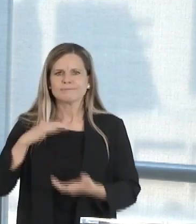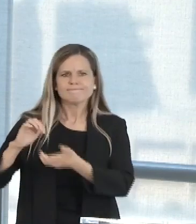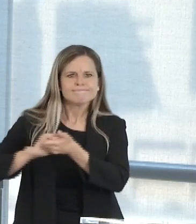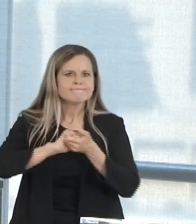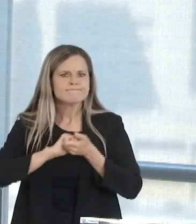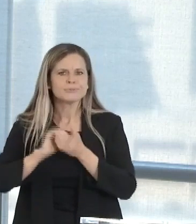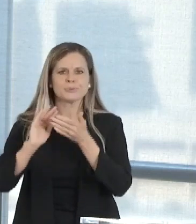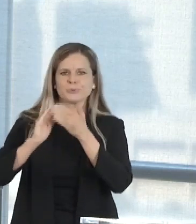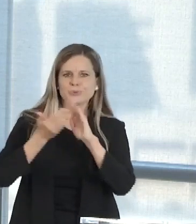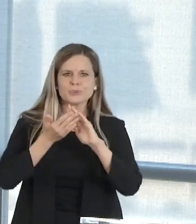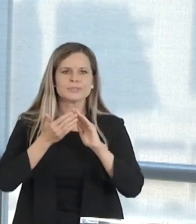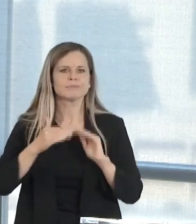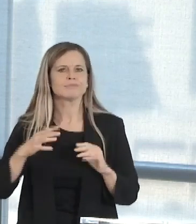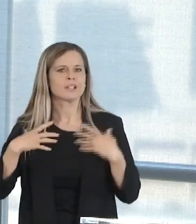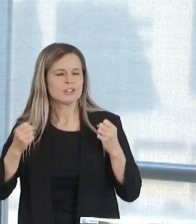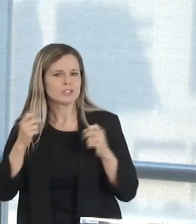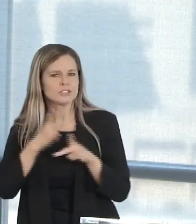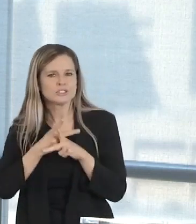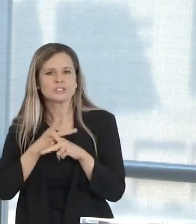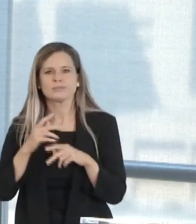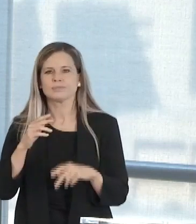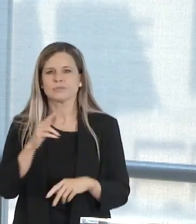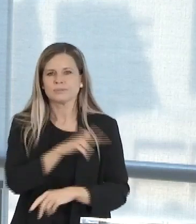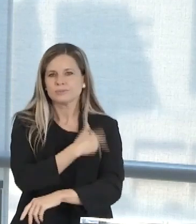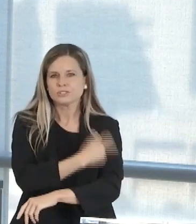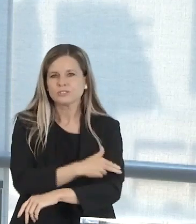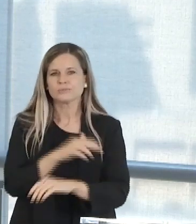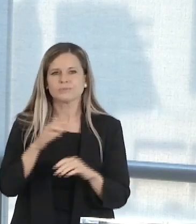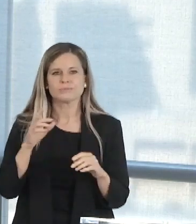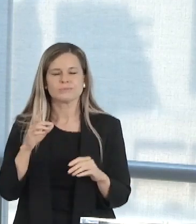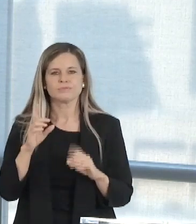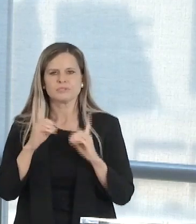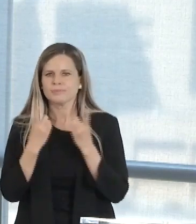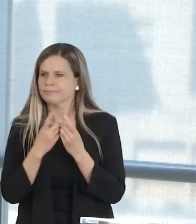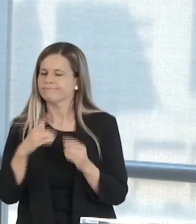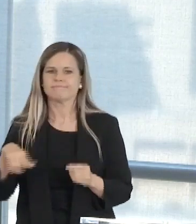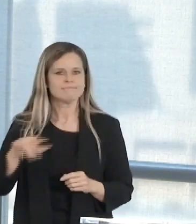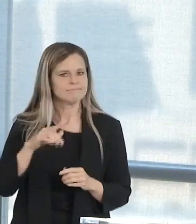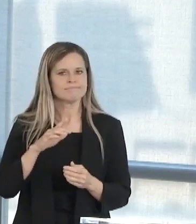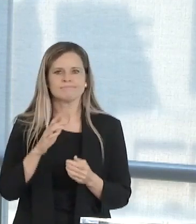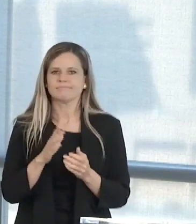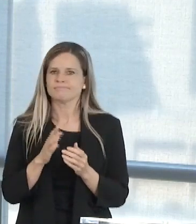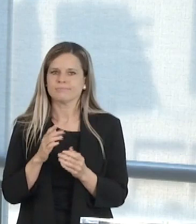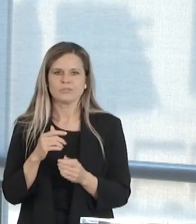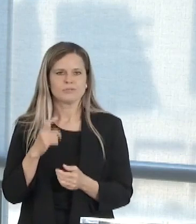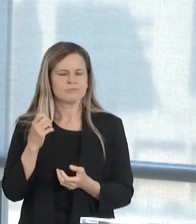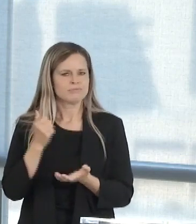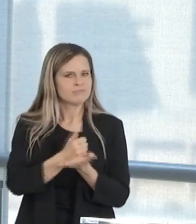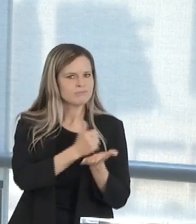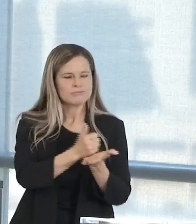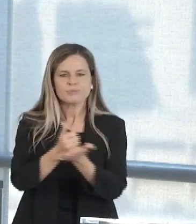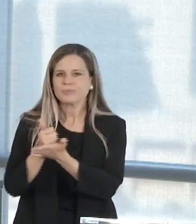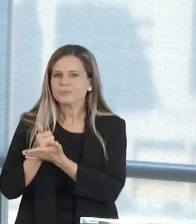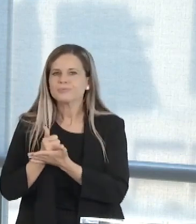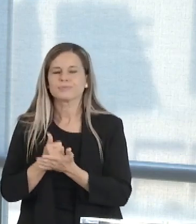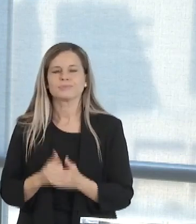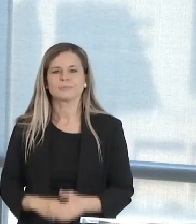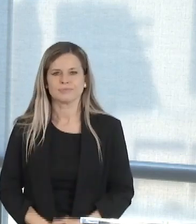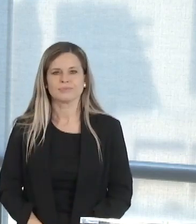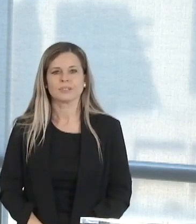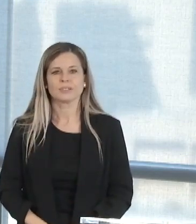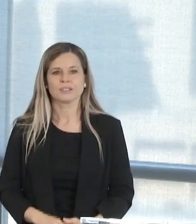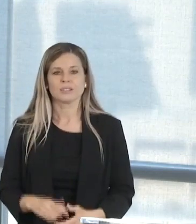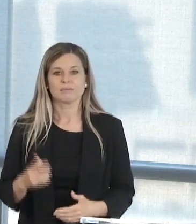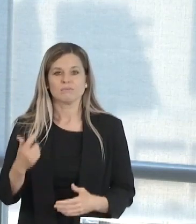are willing to take that additional step and innovate and provide more assistance. I am proud to stand with and